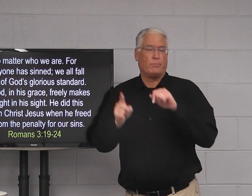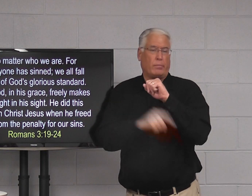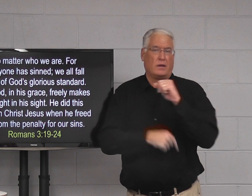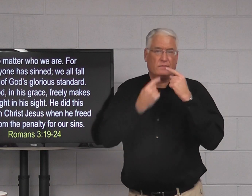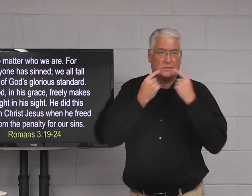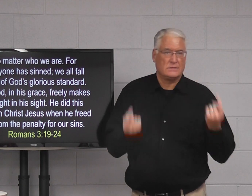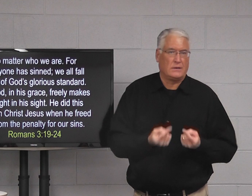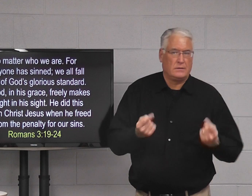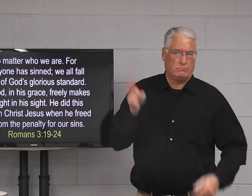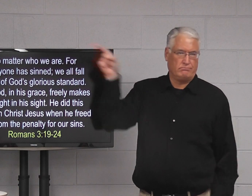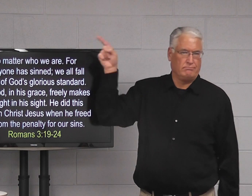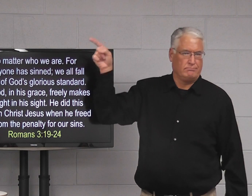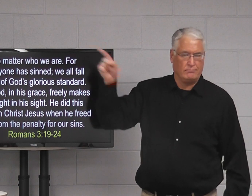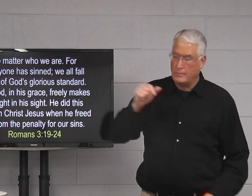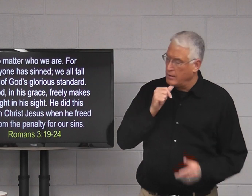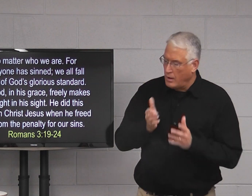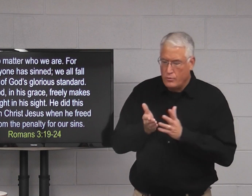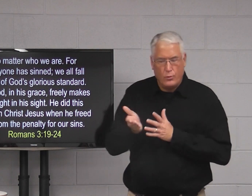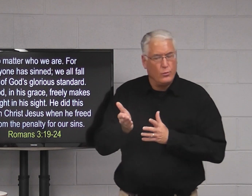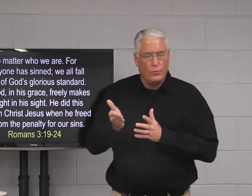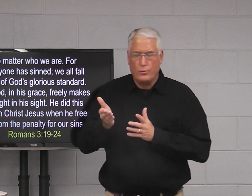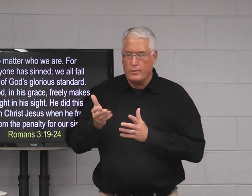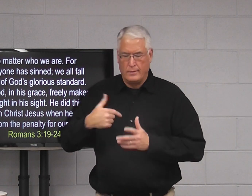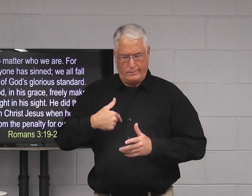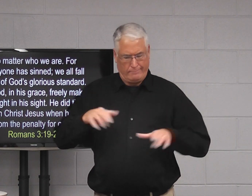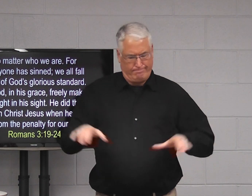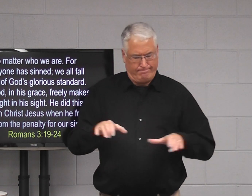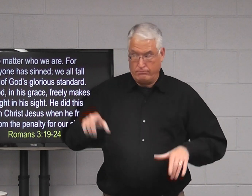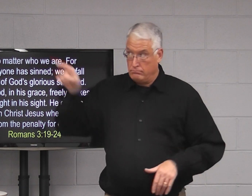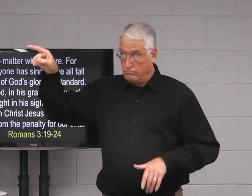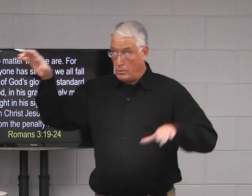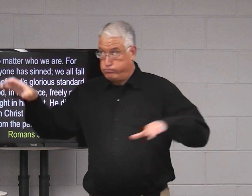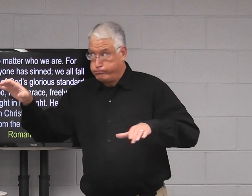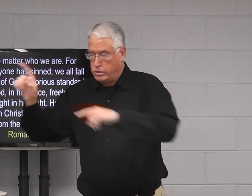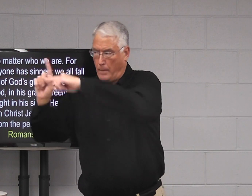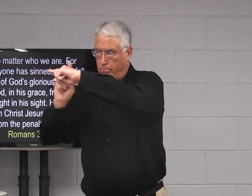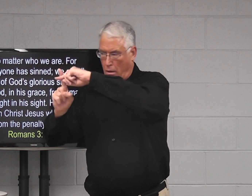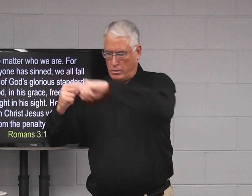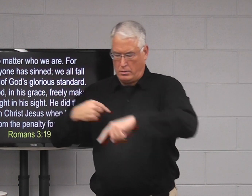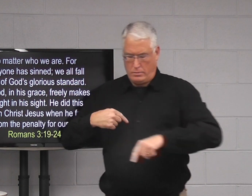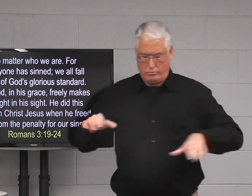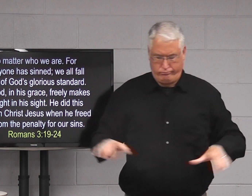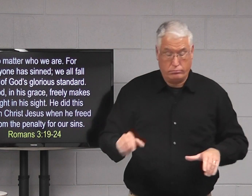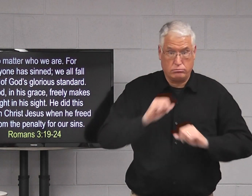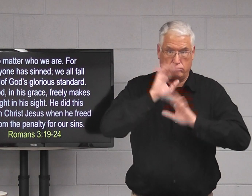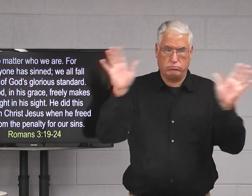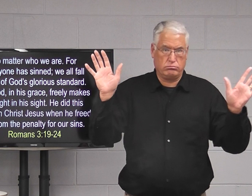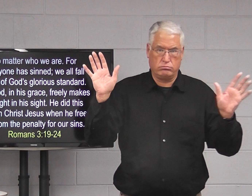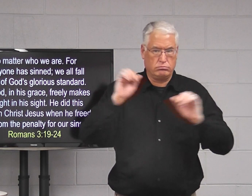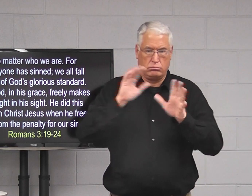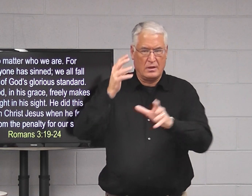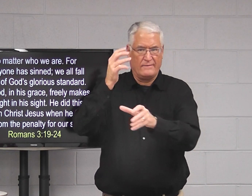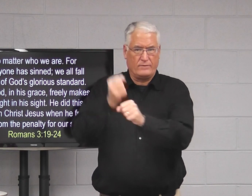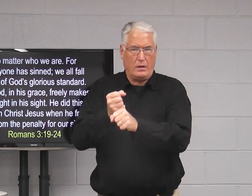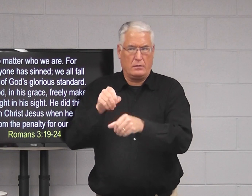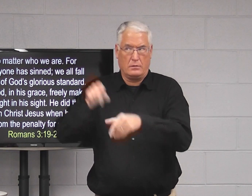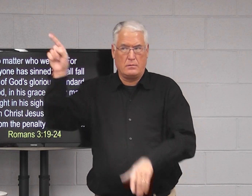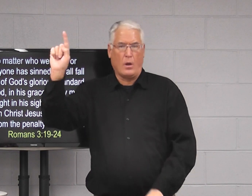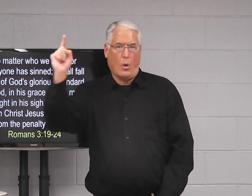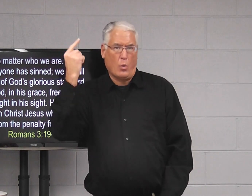who frees us from the punishment of sin. It is not through what I do and what God has done. It